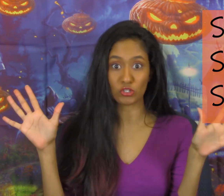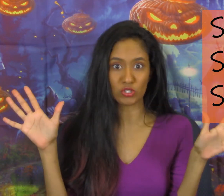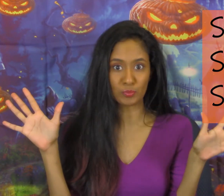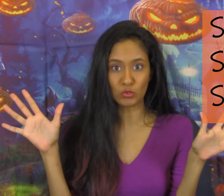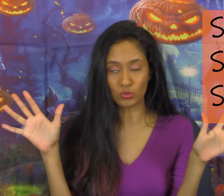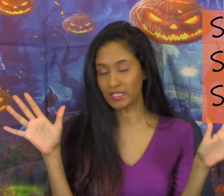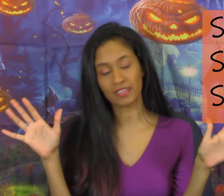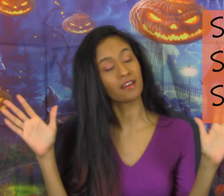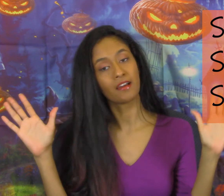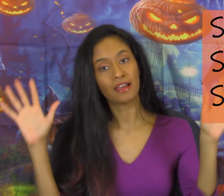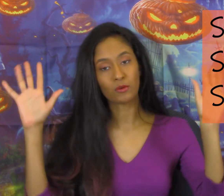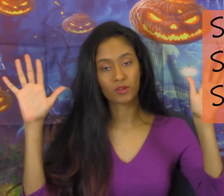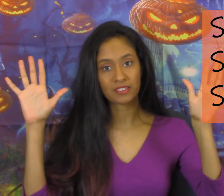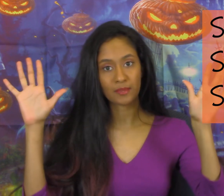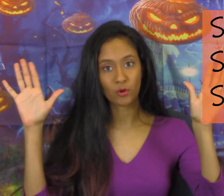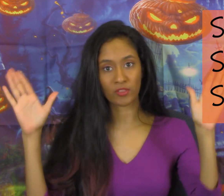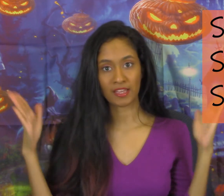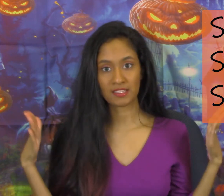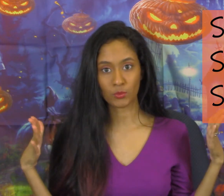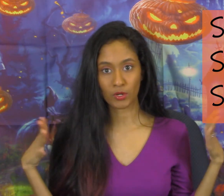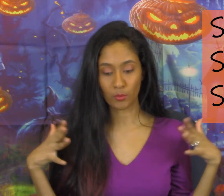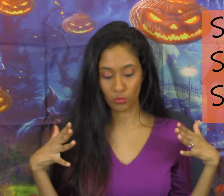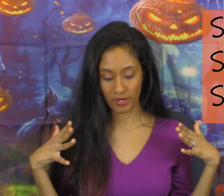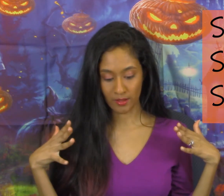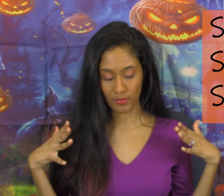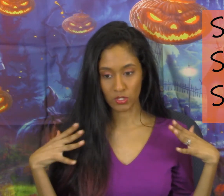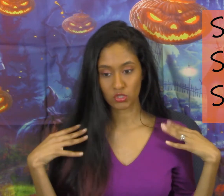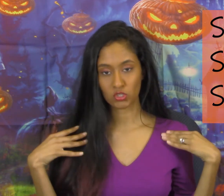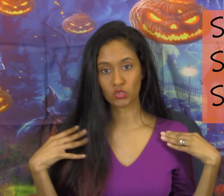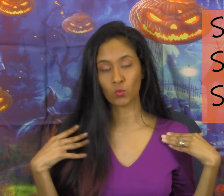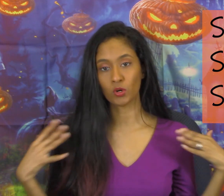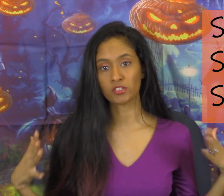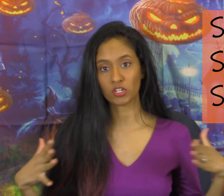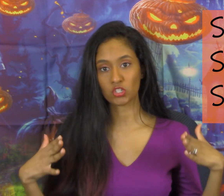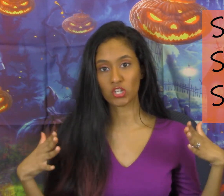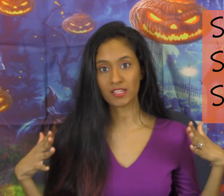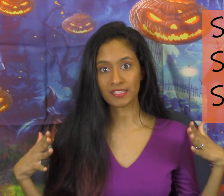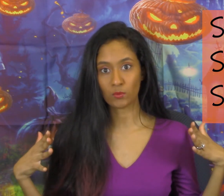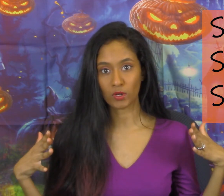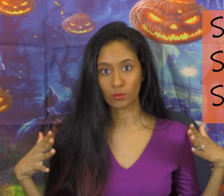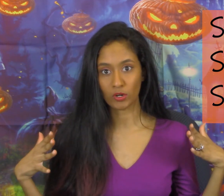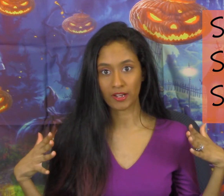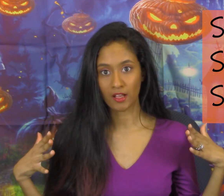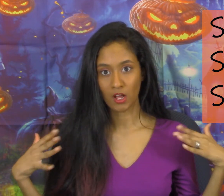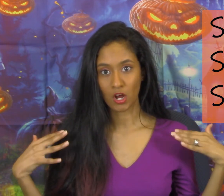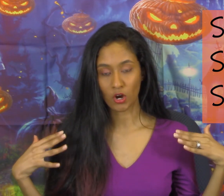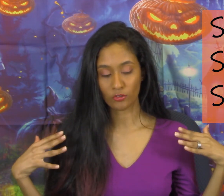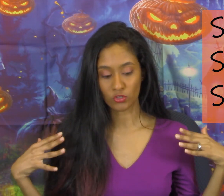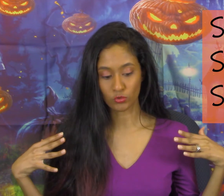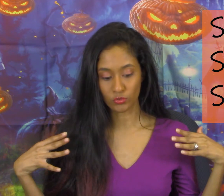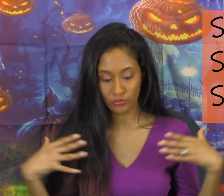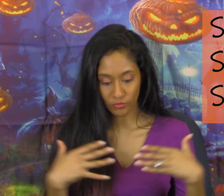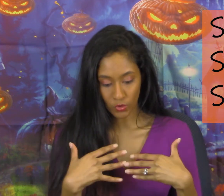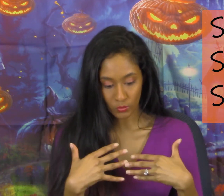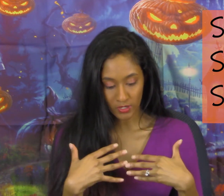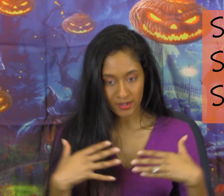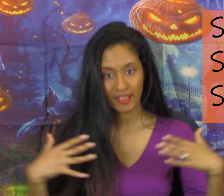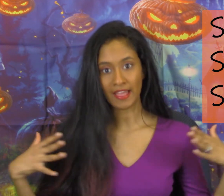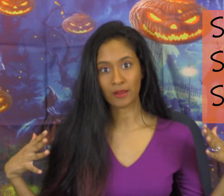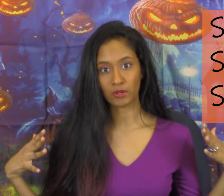spooky and we're going to take both hands and we're going to bring them towards our chest and we're going to bring our shoulders forward and we're going to